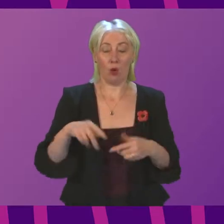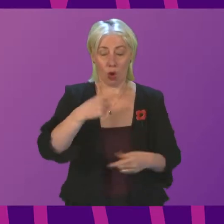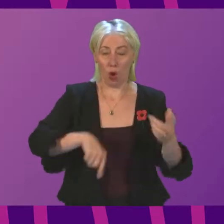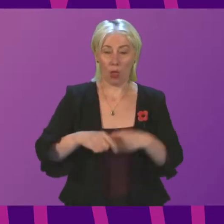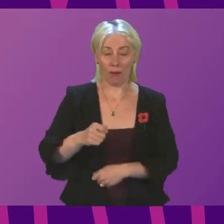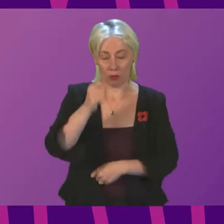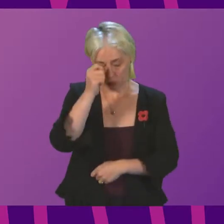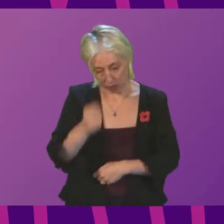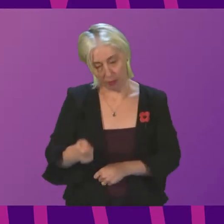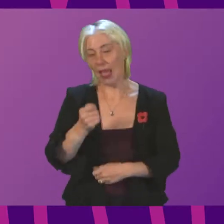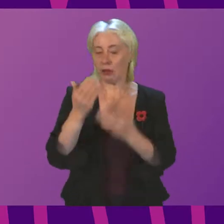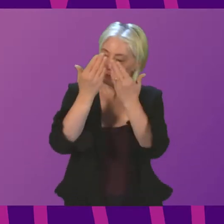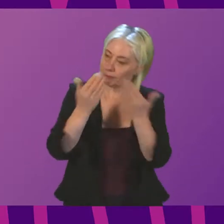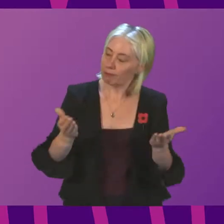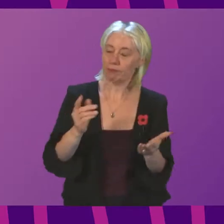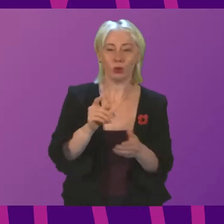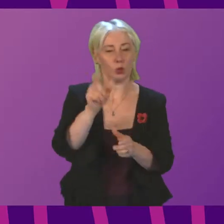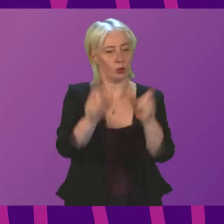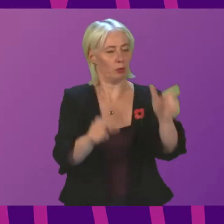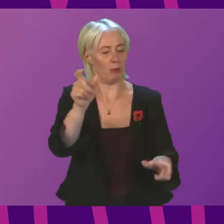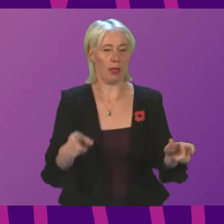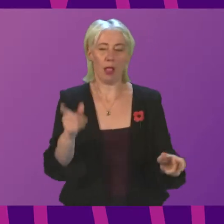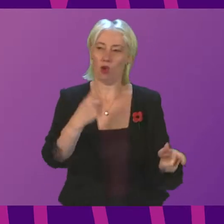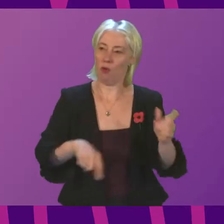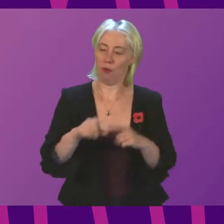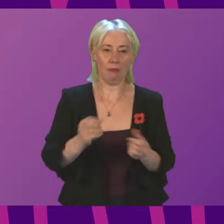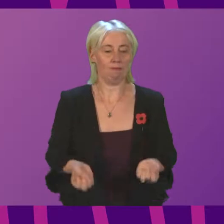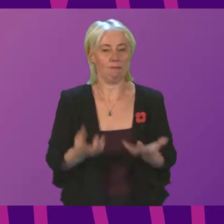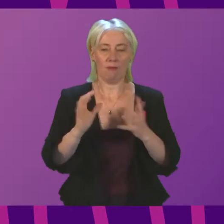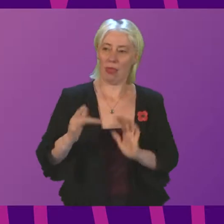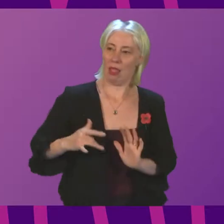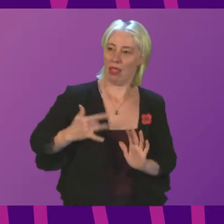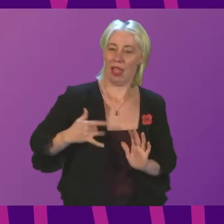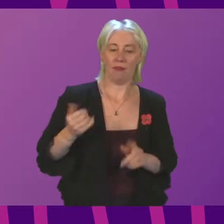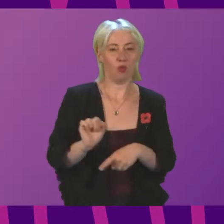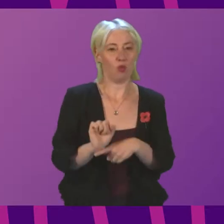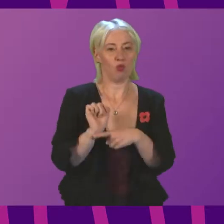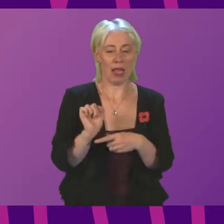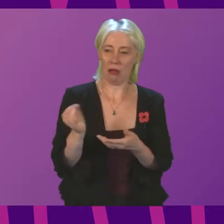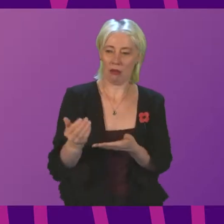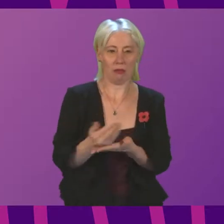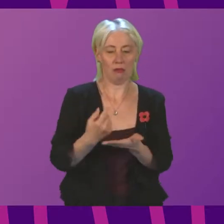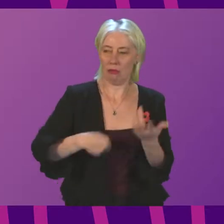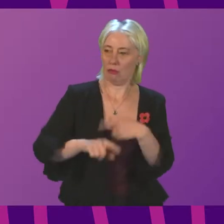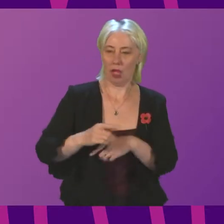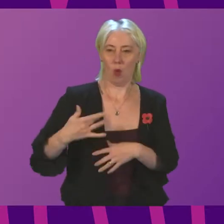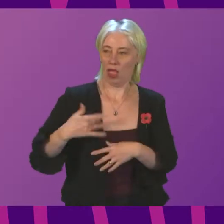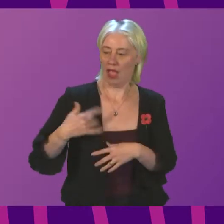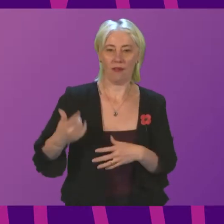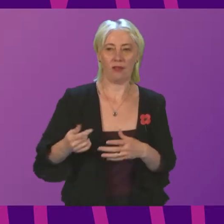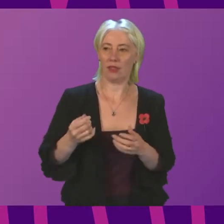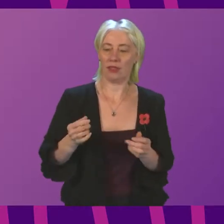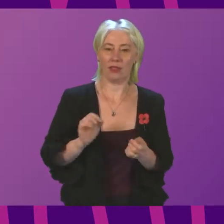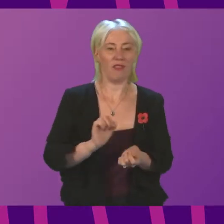respects to those who have paid the ultimate price to protect this country and to protect our freedoms. Can I ask the Deputy